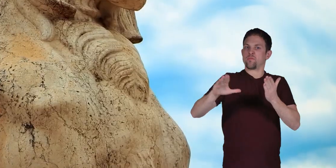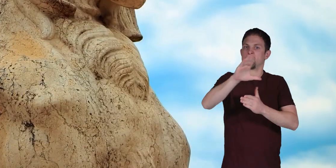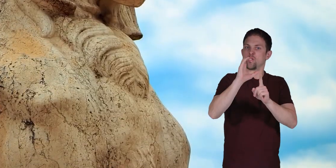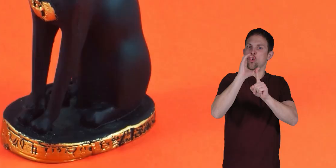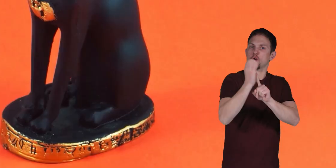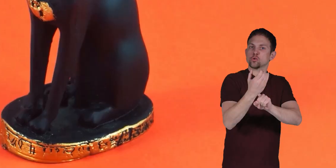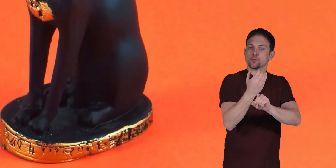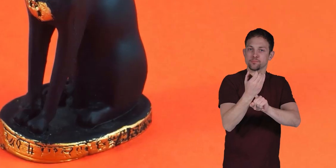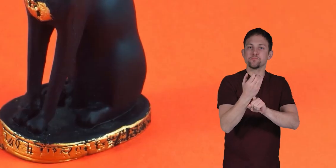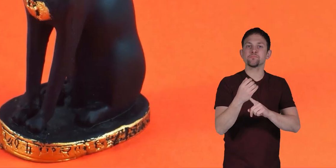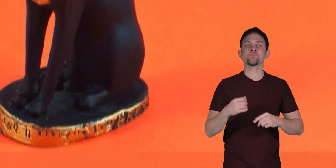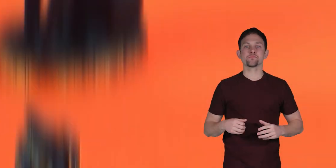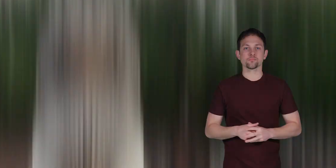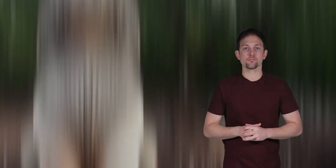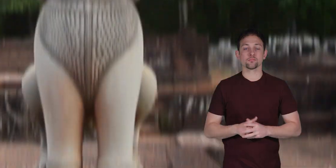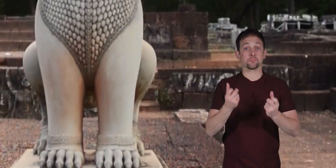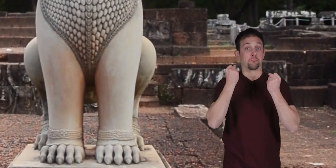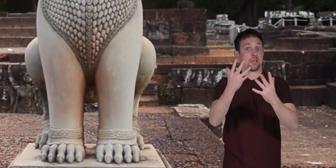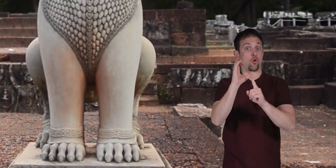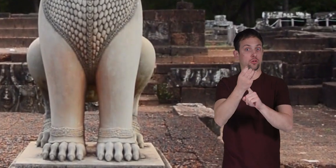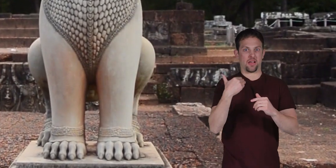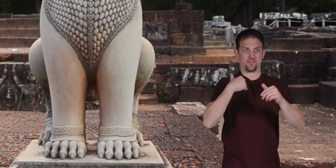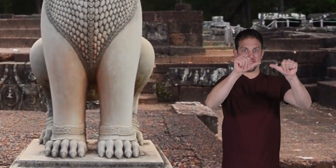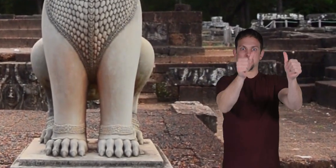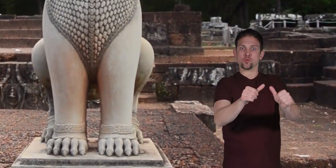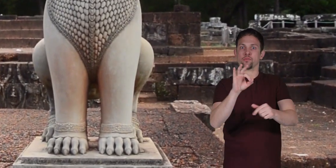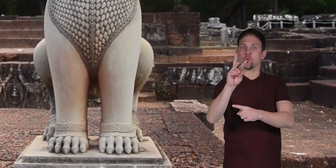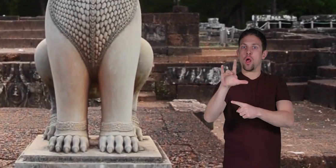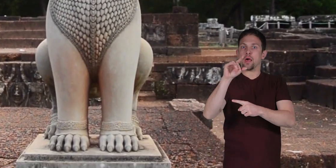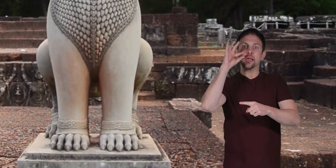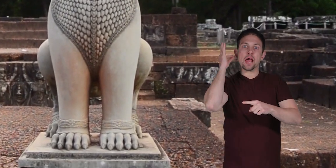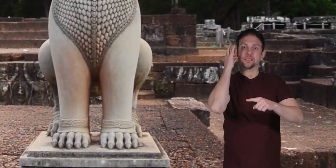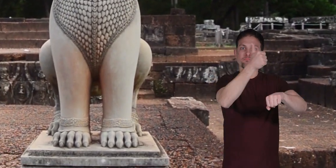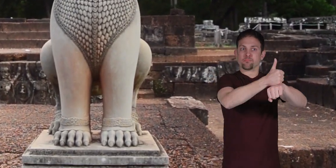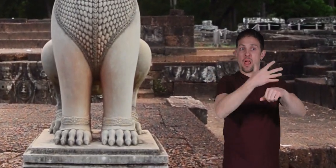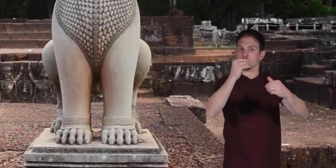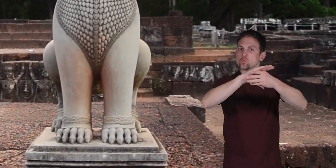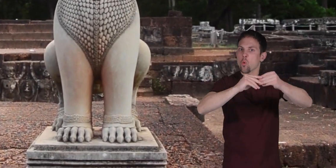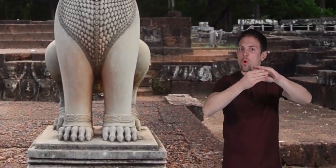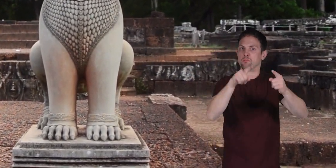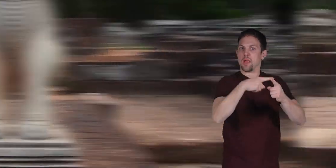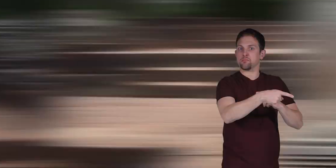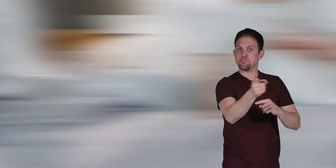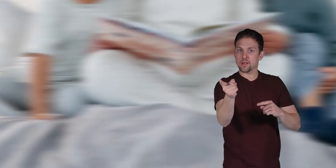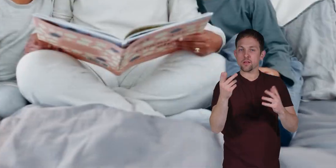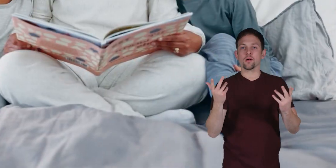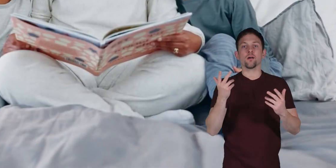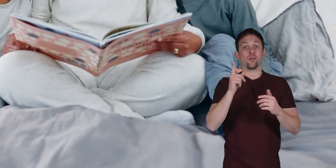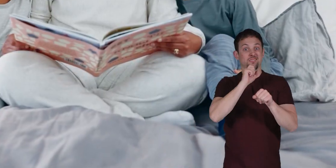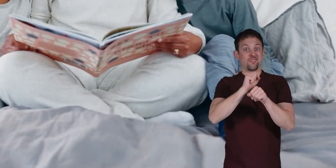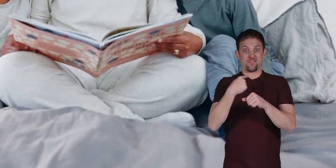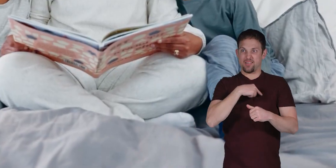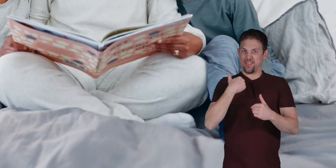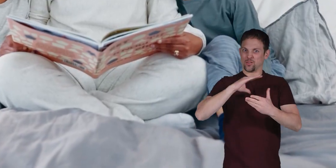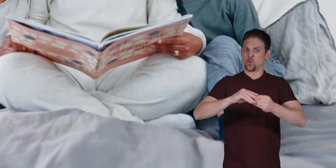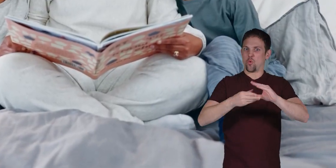part of every culture. Many cultures have statues of wildcats and stories about them. In fact, we have stories about